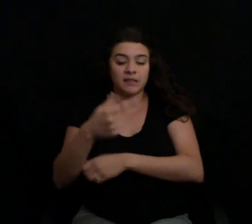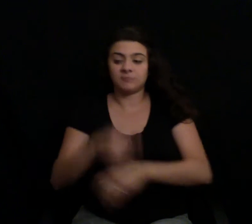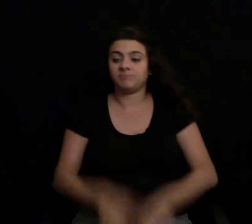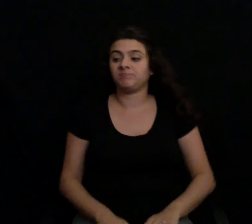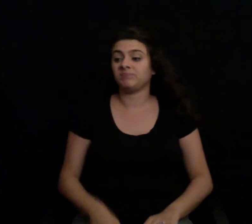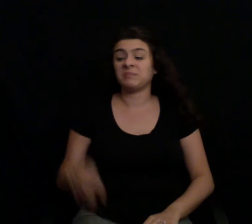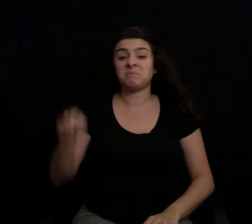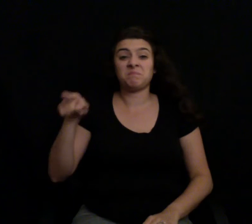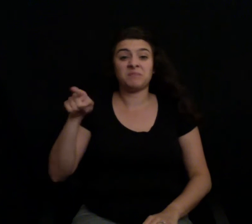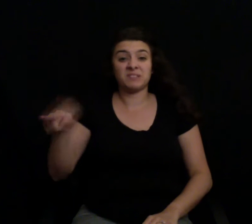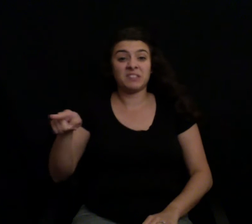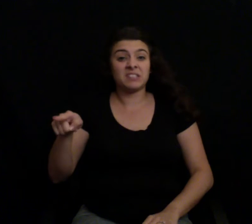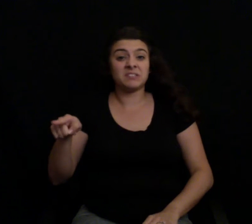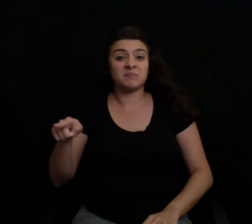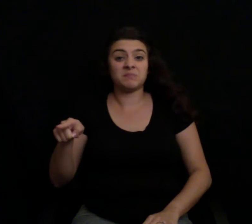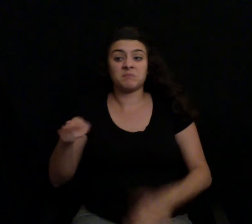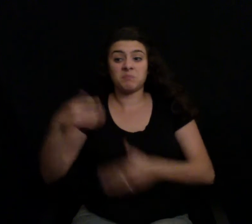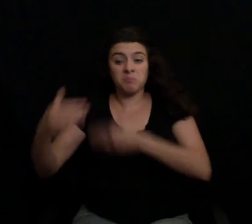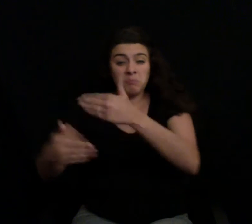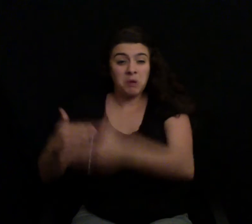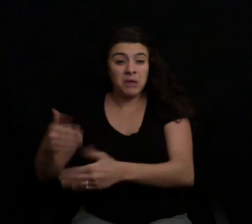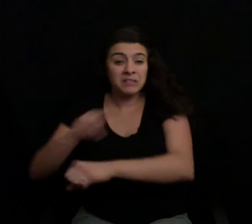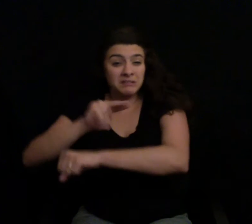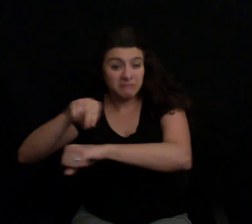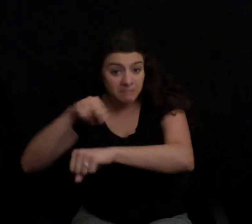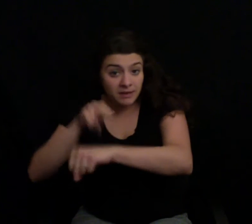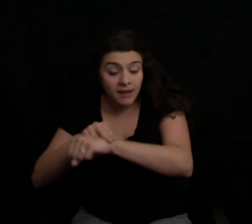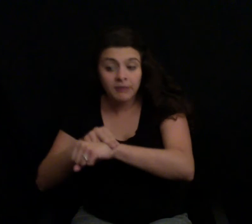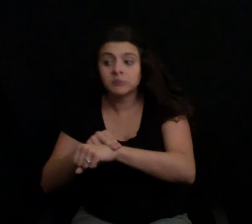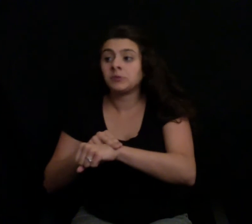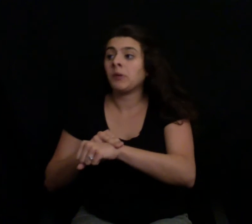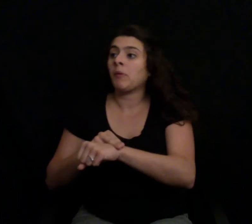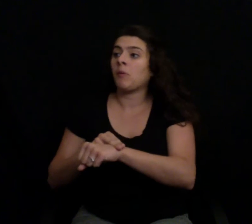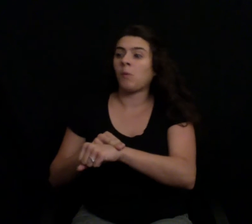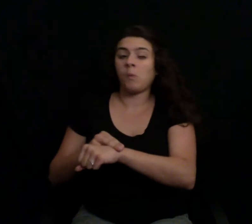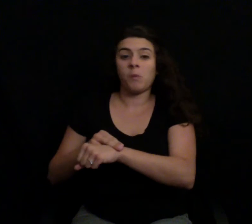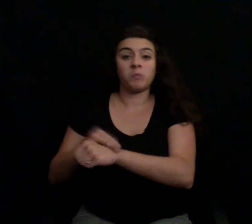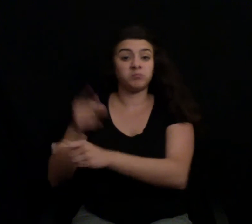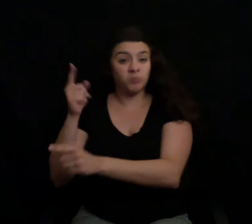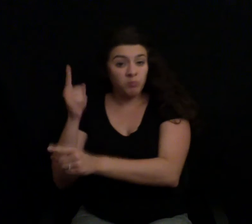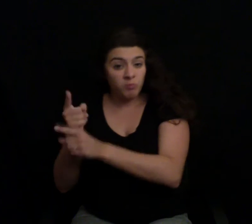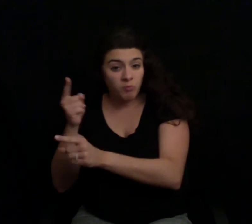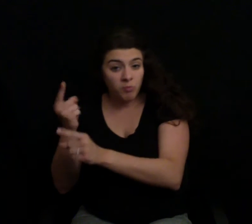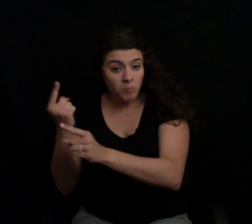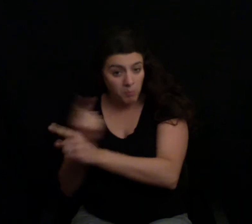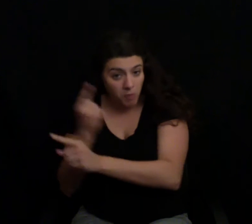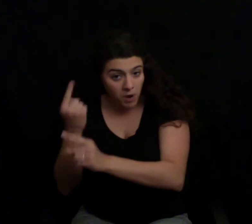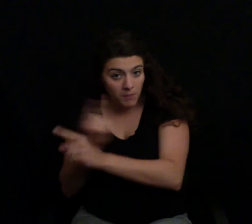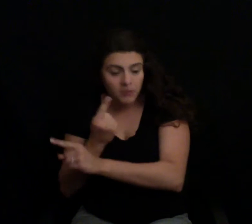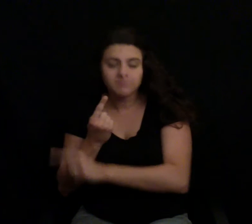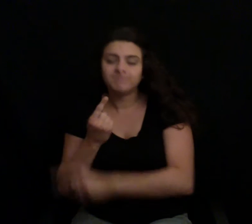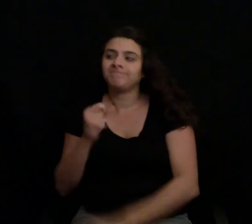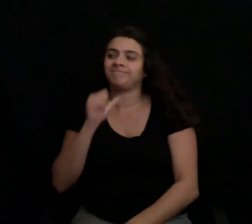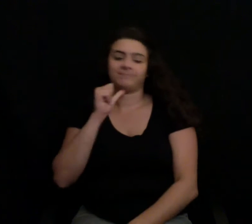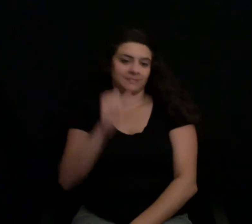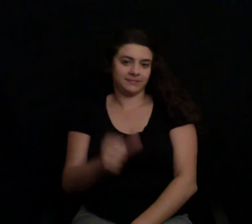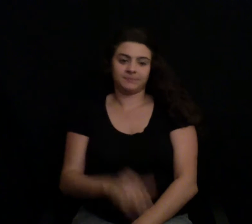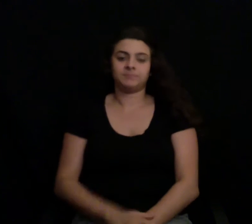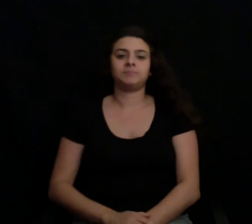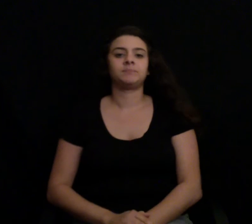this city. As a result of growing so big so quickly, these baby birds, only weeks old, spend much